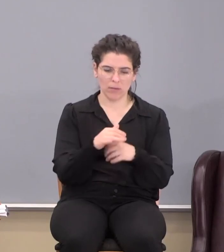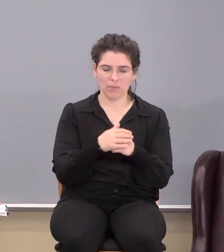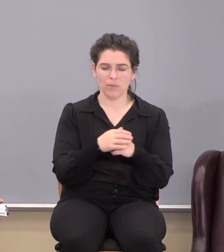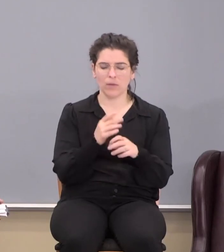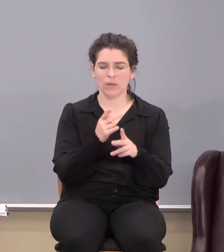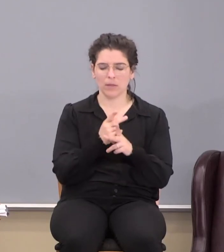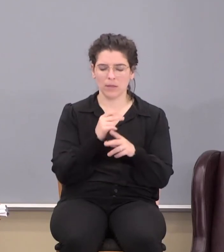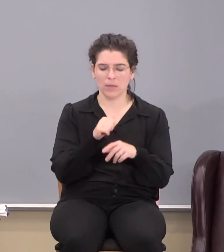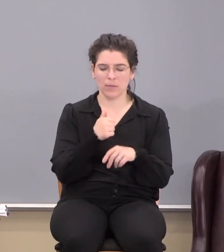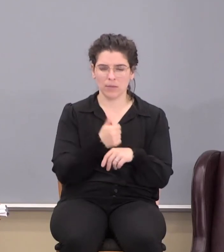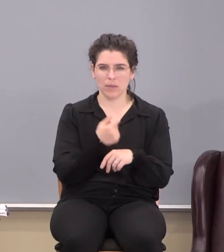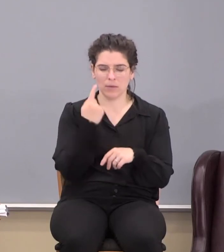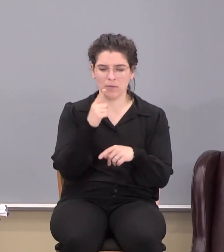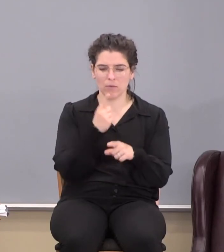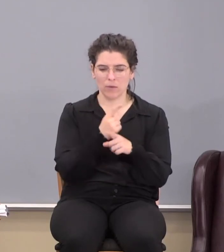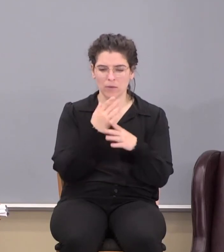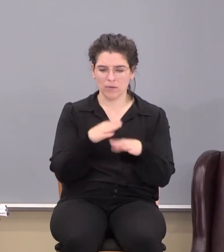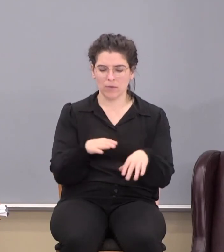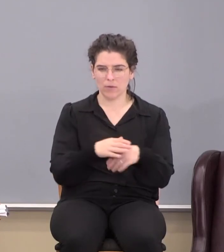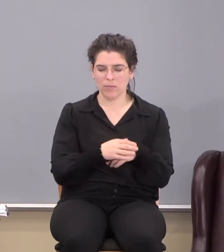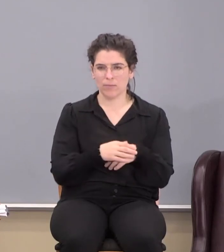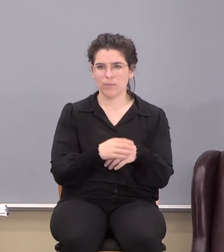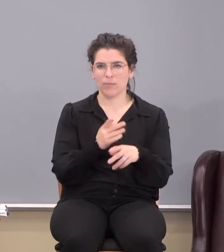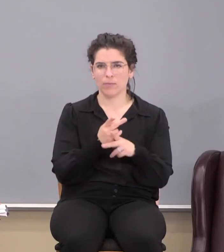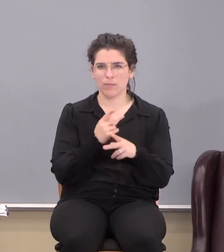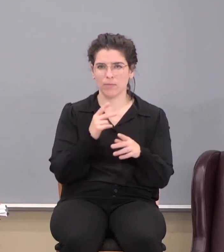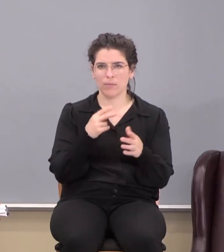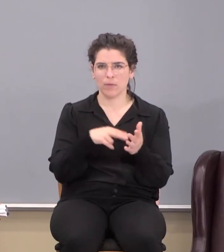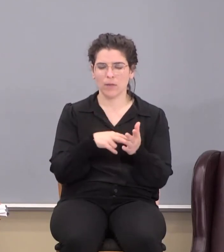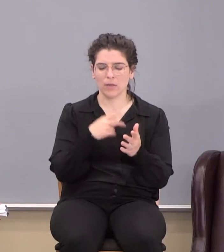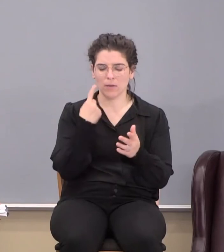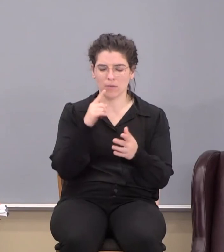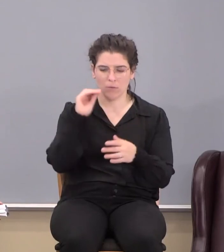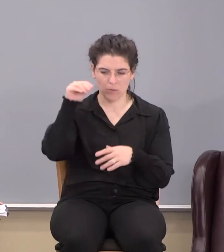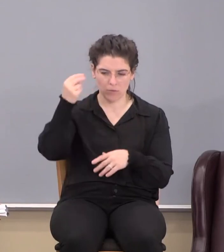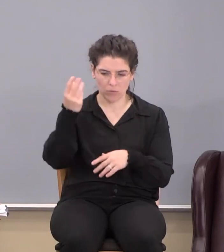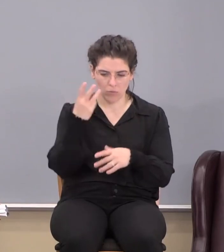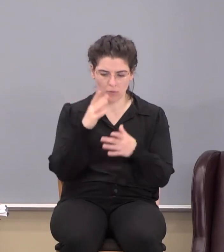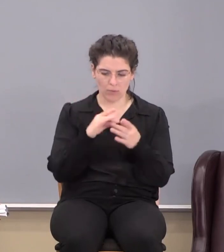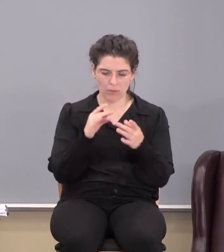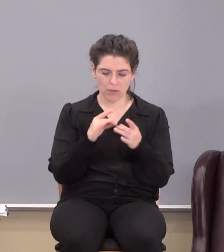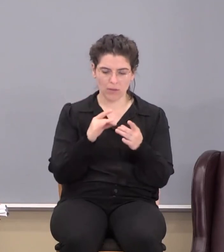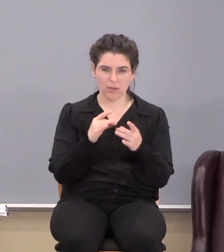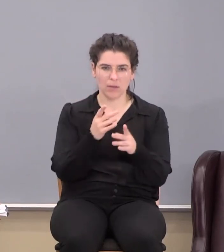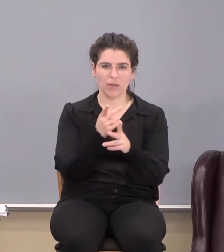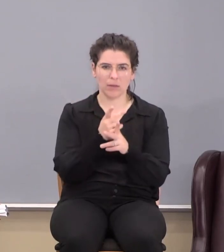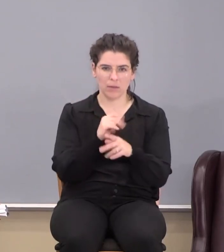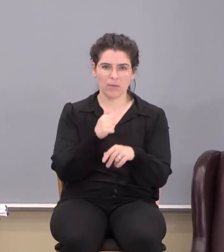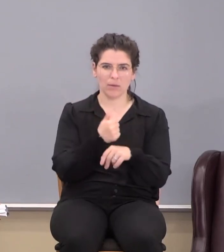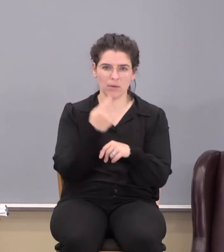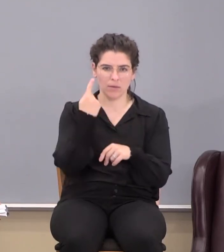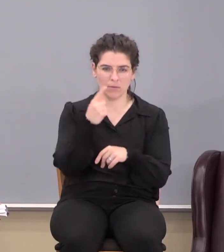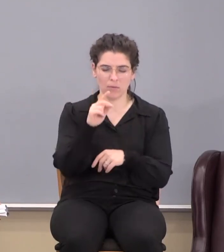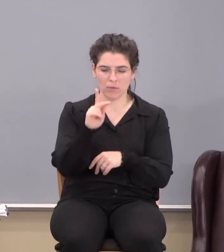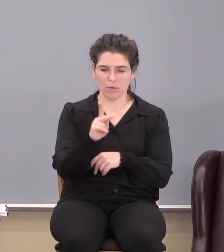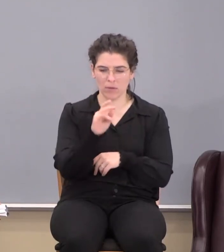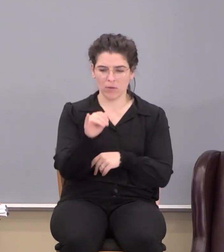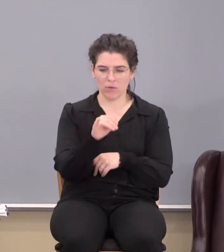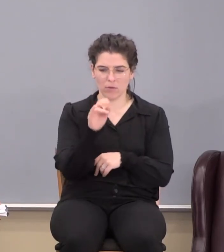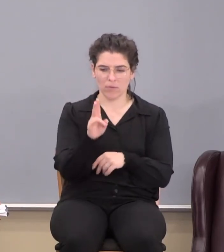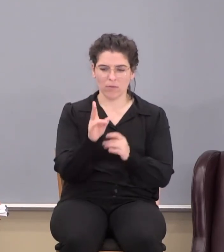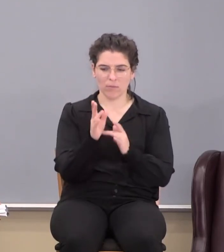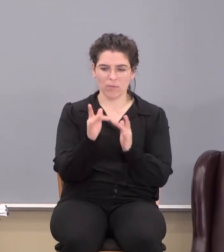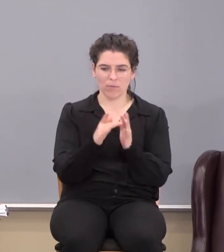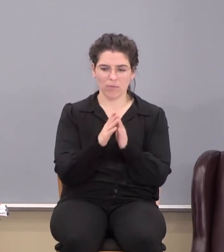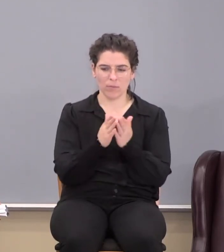Keep standing for that division. Keep standing for the grace making. Keep standing for your King James Bible is making that decision.